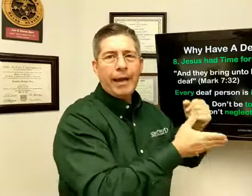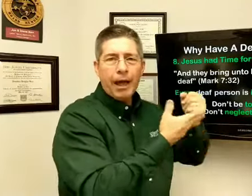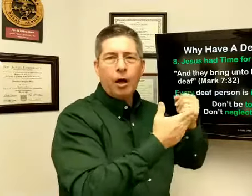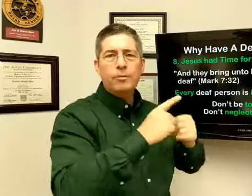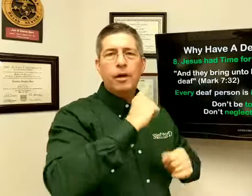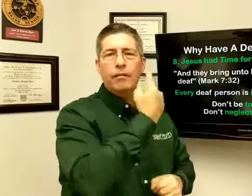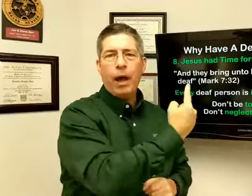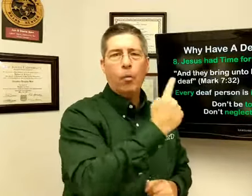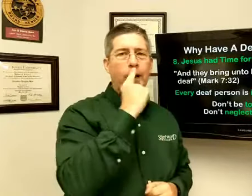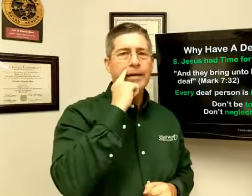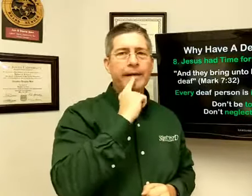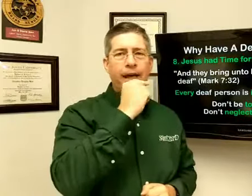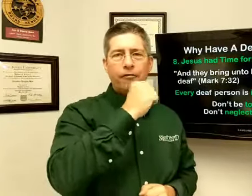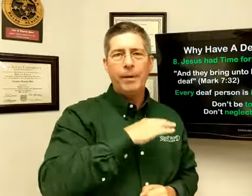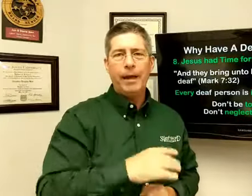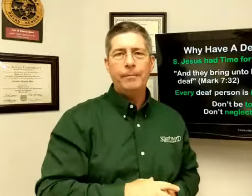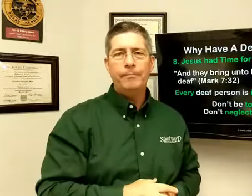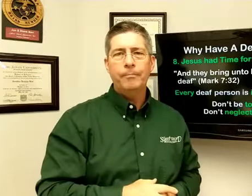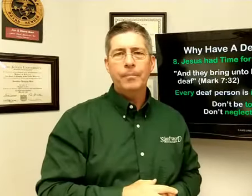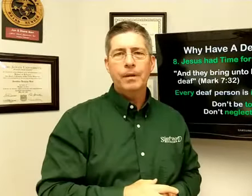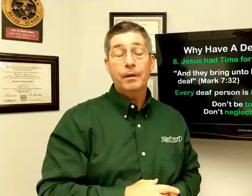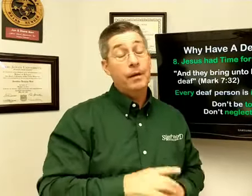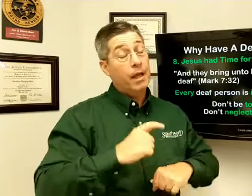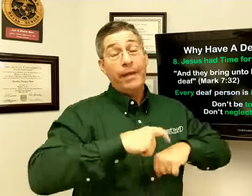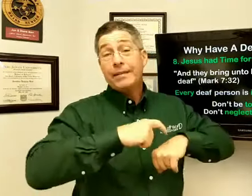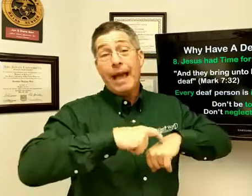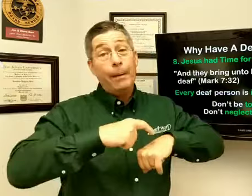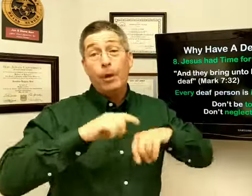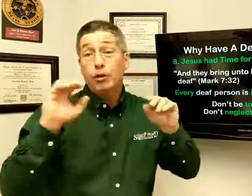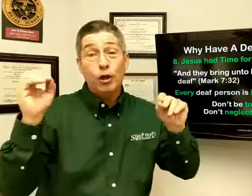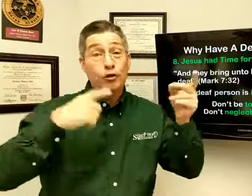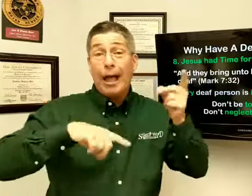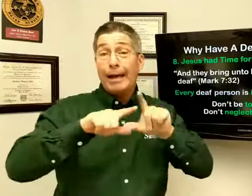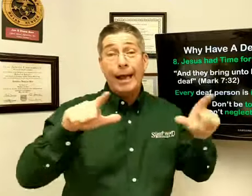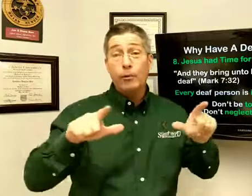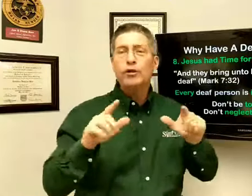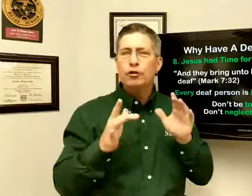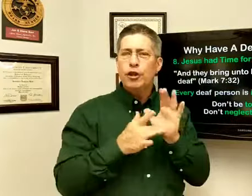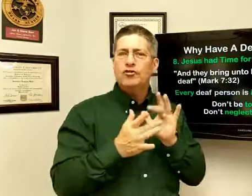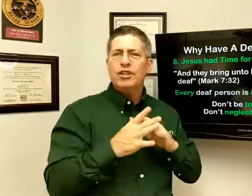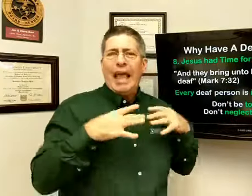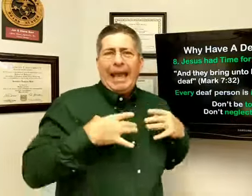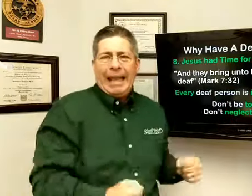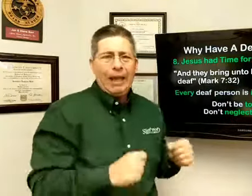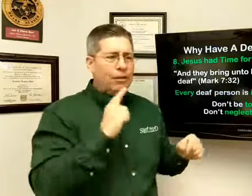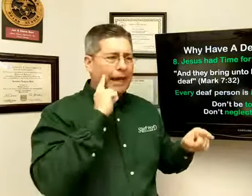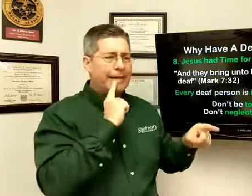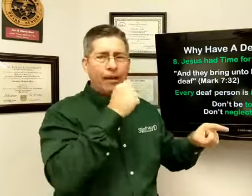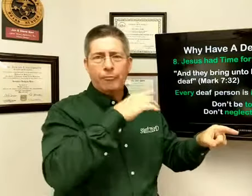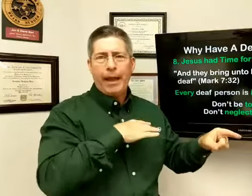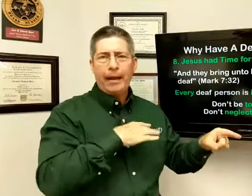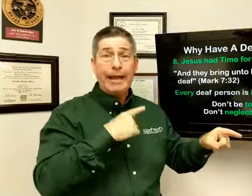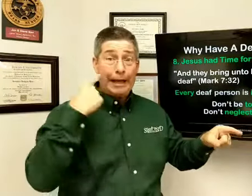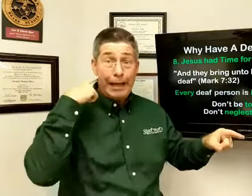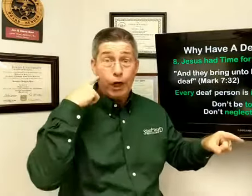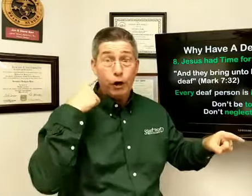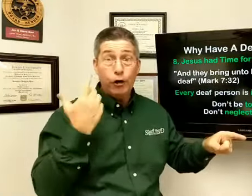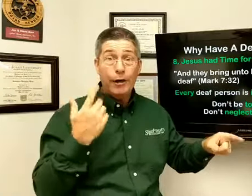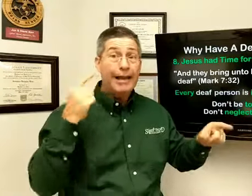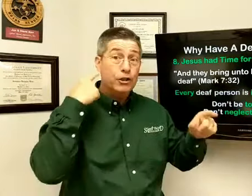helped that one deaf man. In that time, there was no sign language. So Jesus healed that deaf man. He could hear. His ears